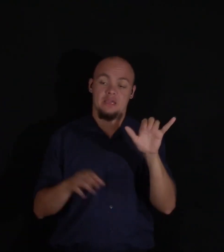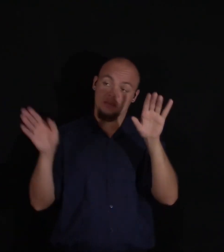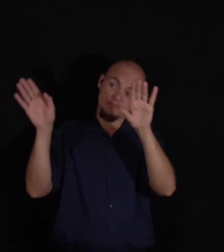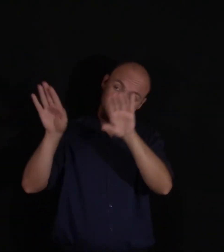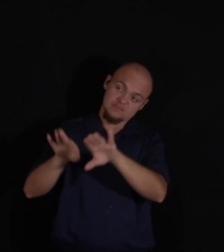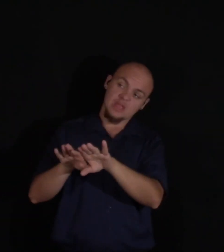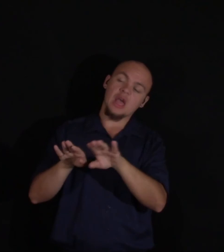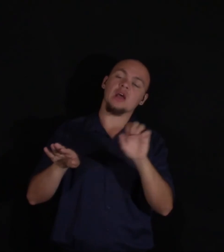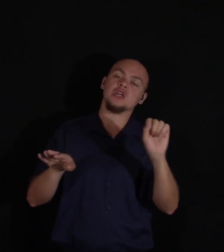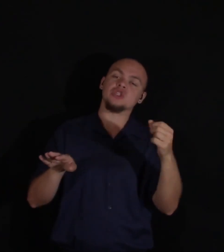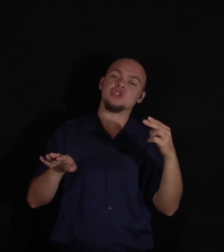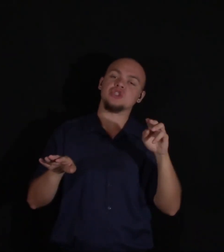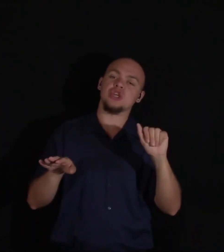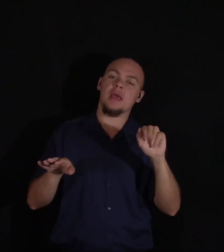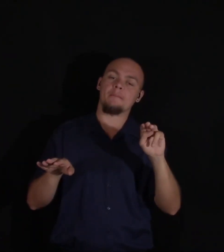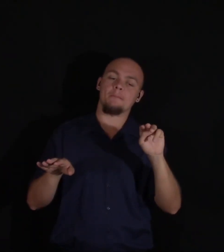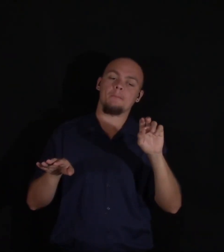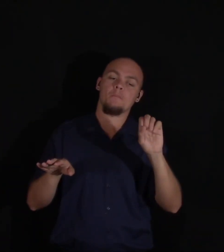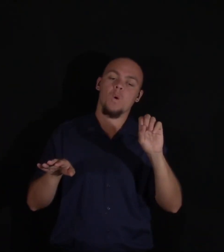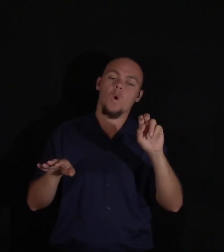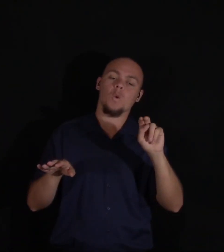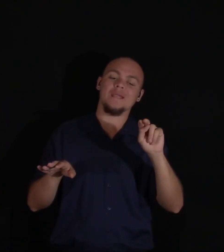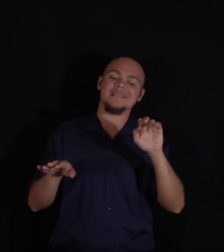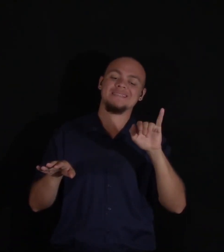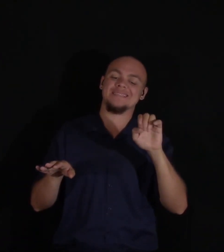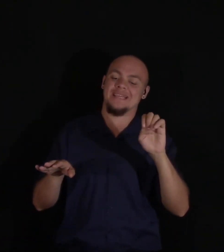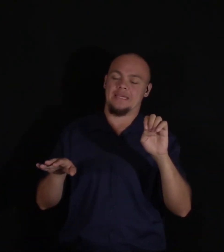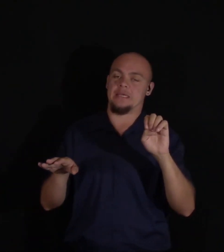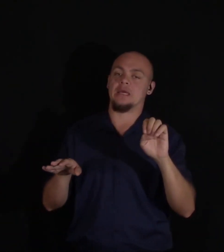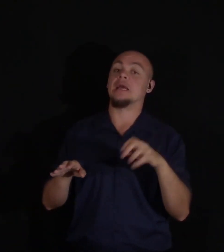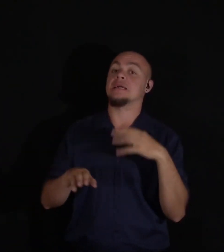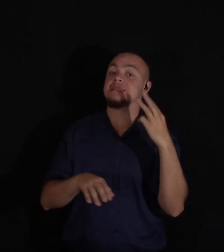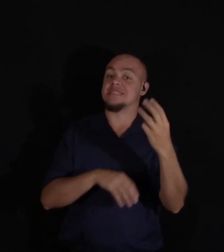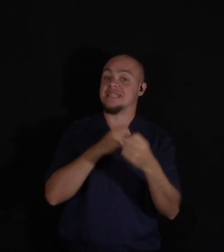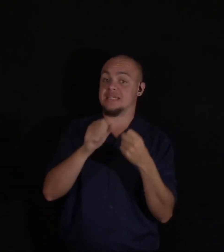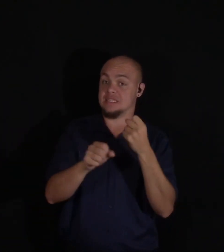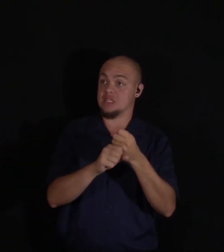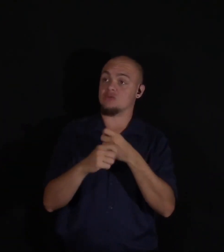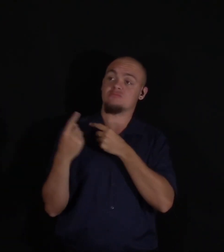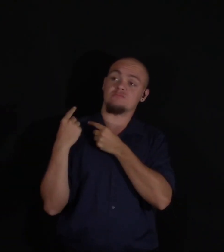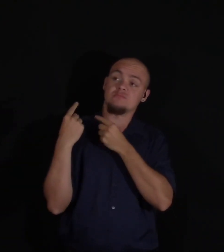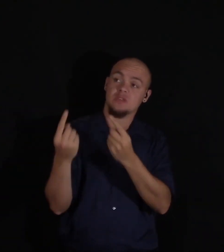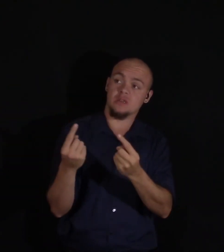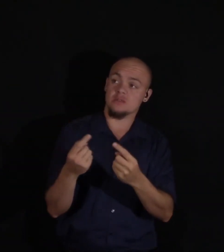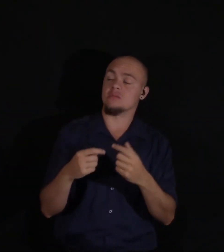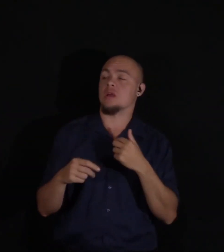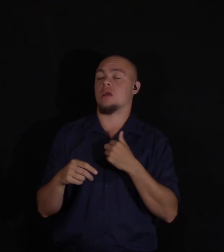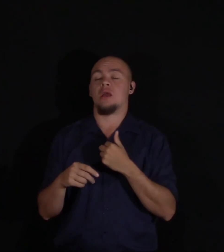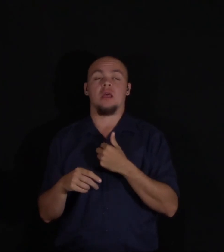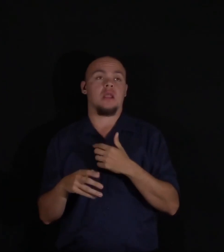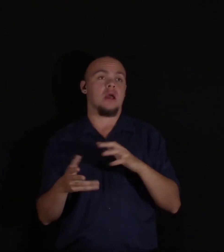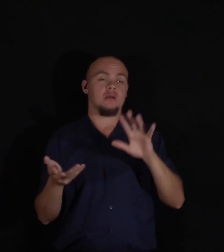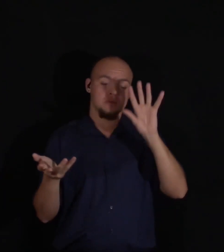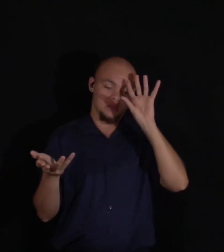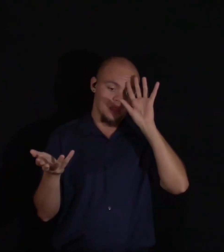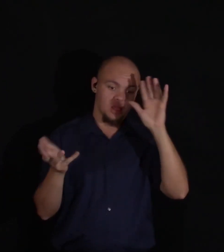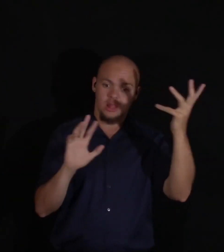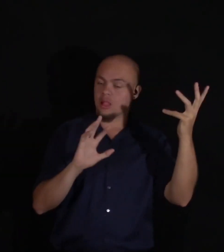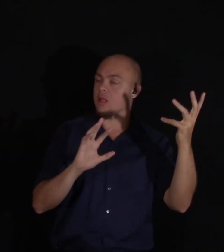during my boyhood. Six years had passed since then. I was a wreck, but naught had changed in